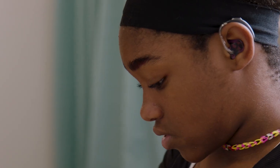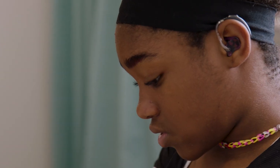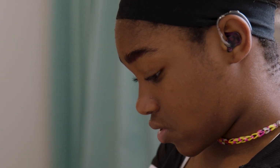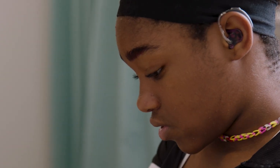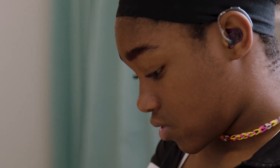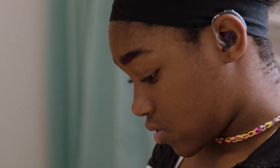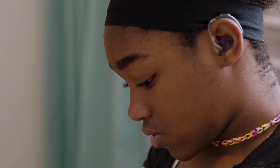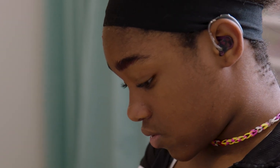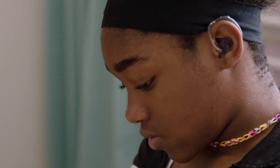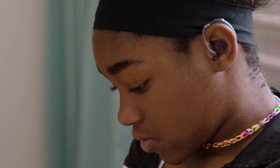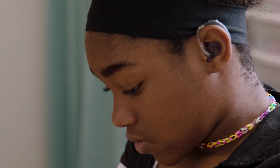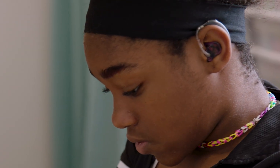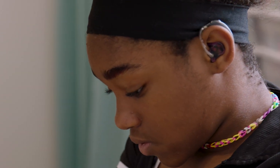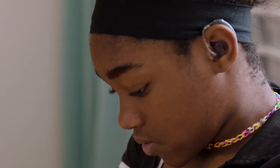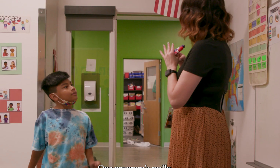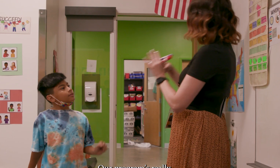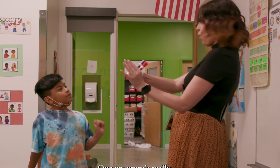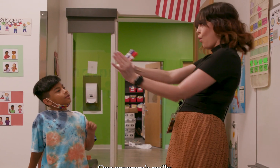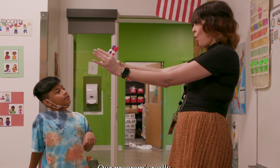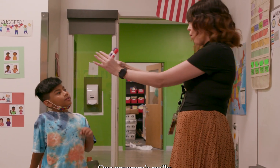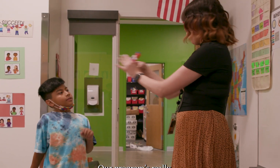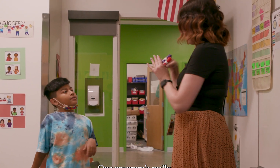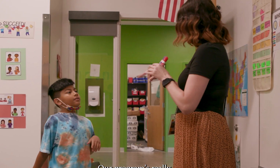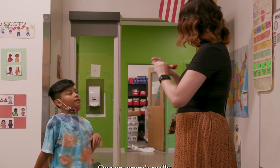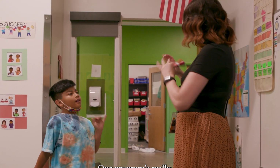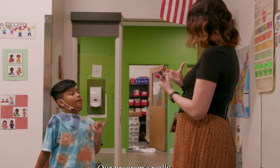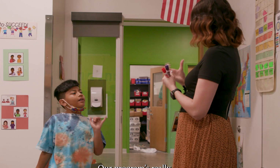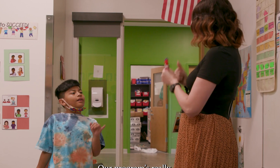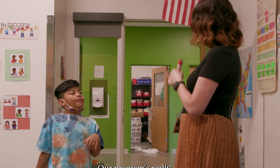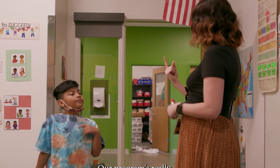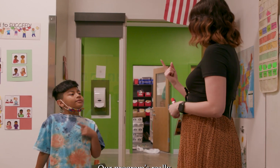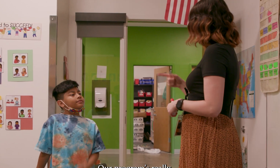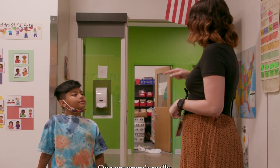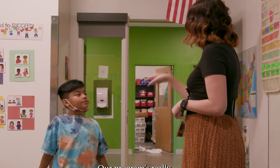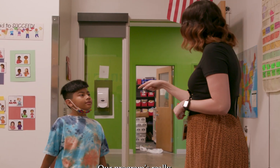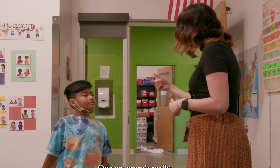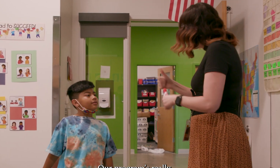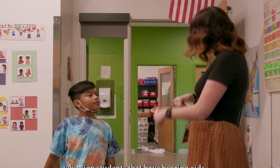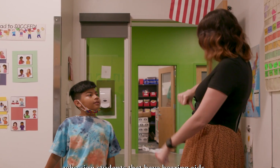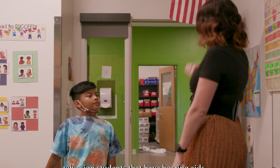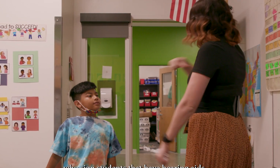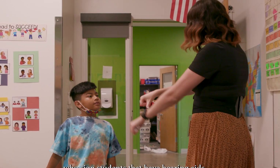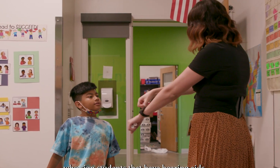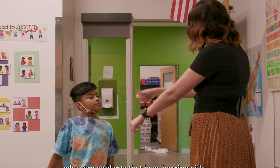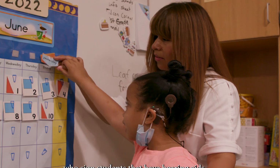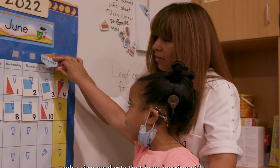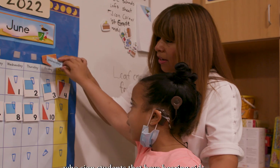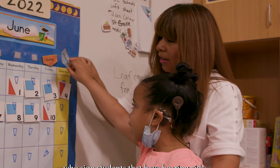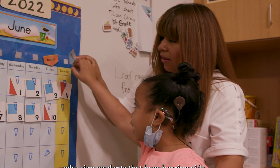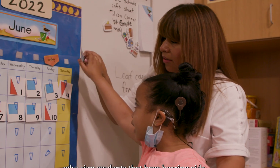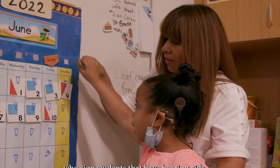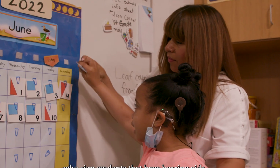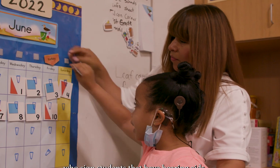job. That was awesome. Our program's really, really unique for students who sign, students that have